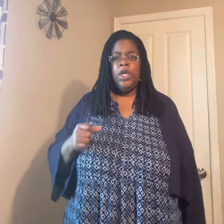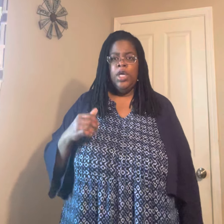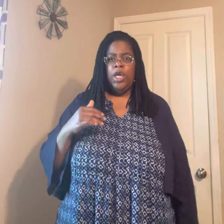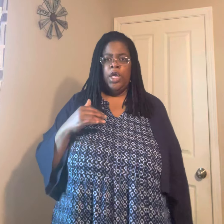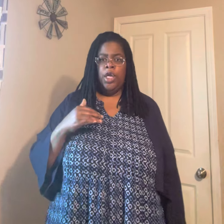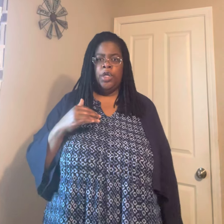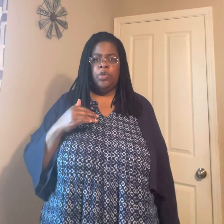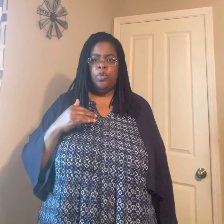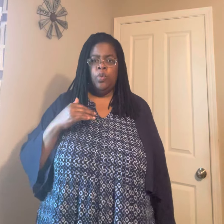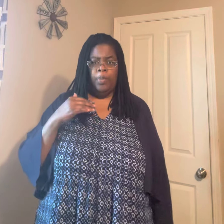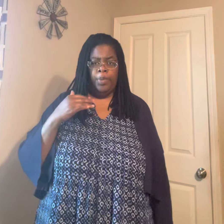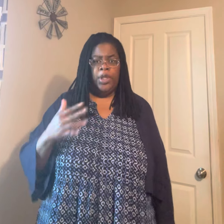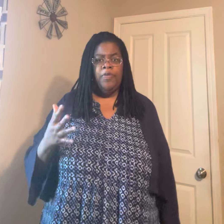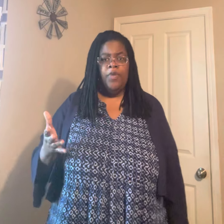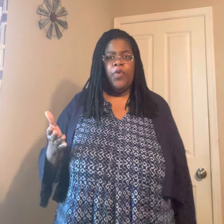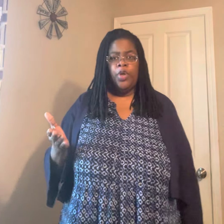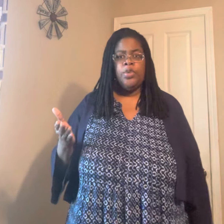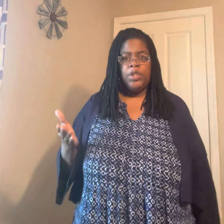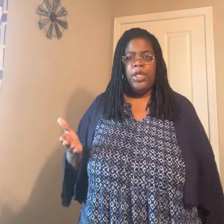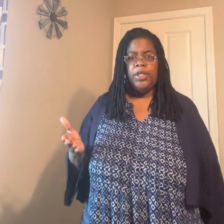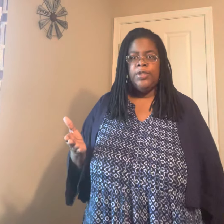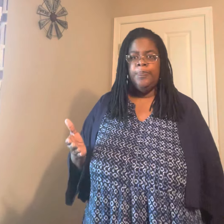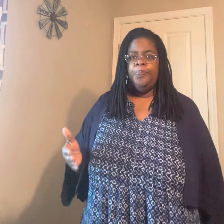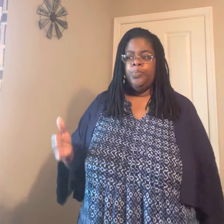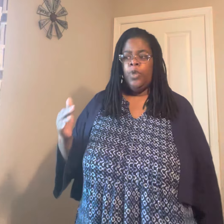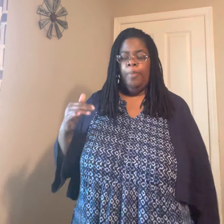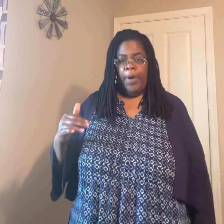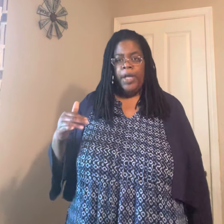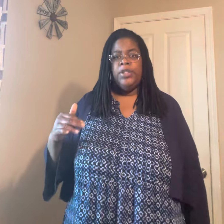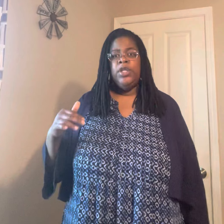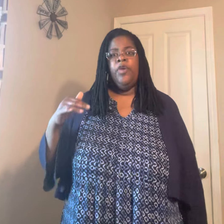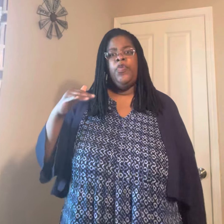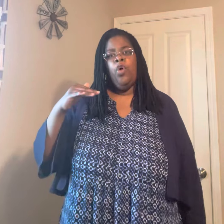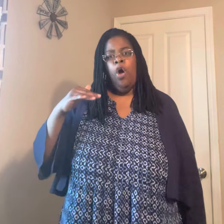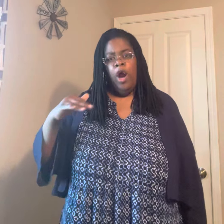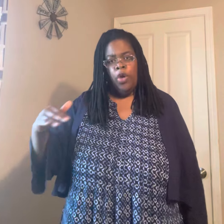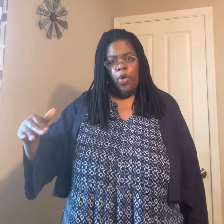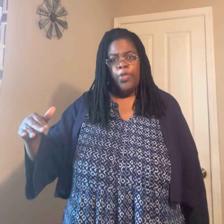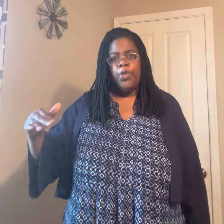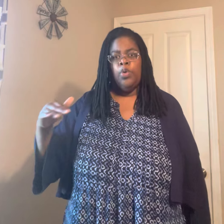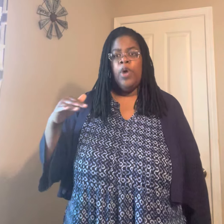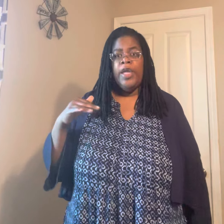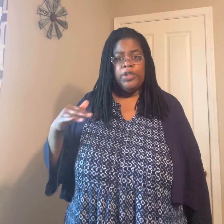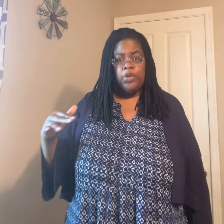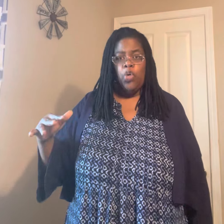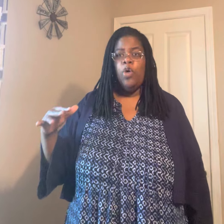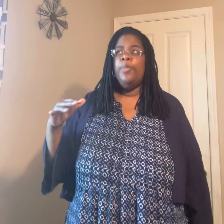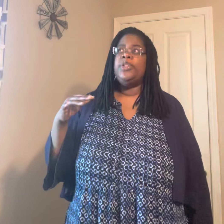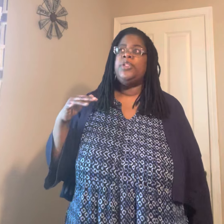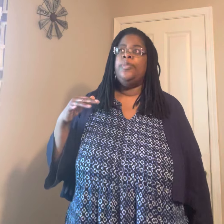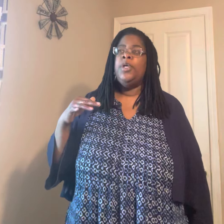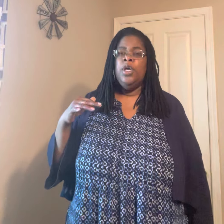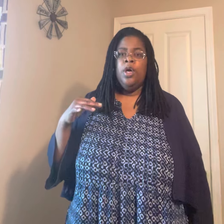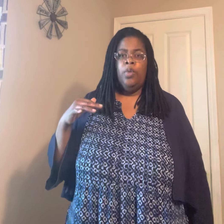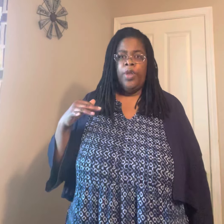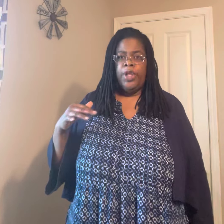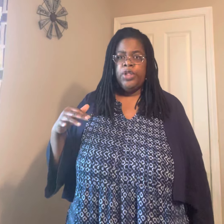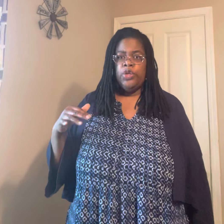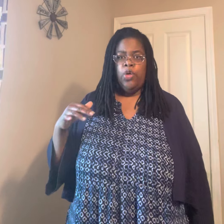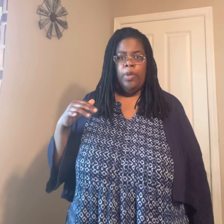and you believe Him for those things. But if you are going through a storm, whether that storm